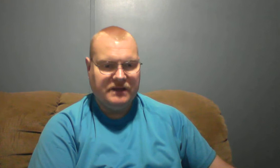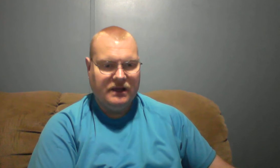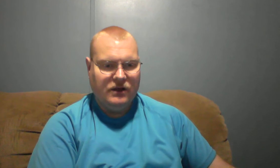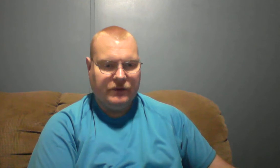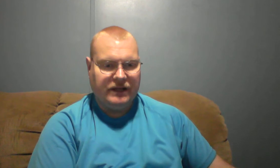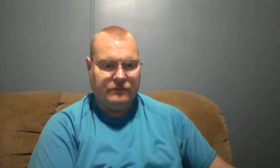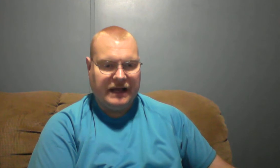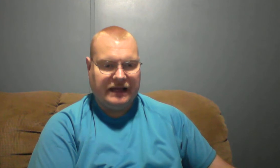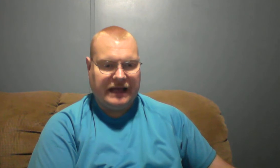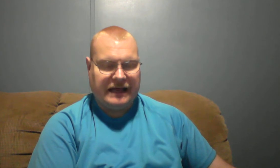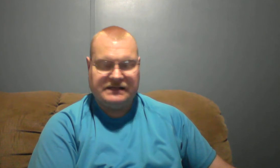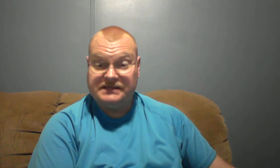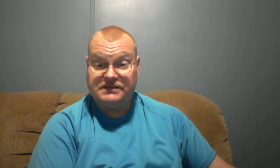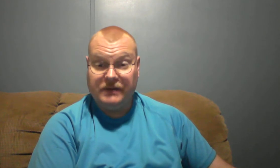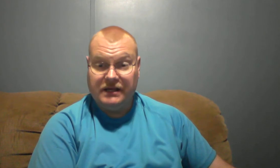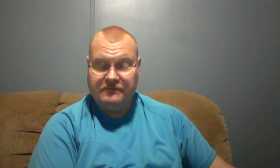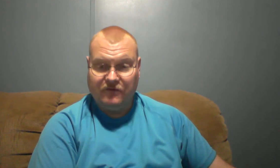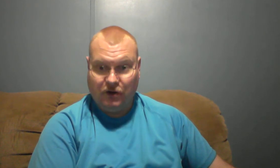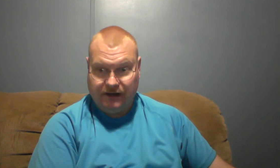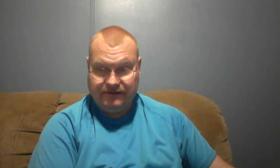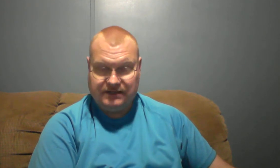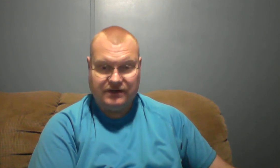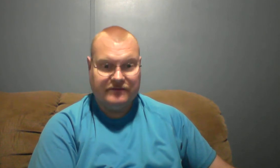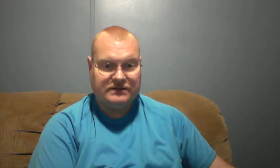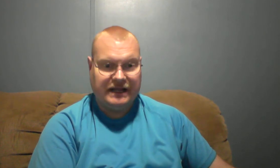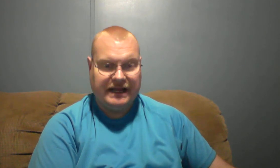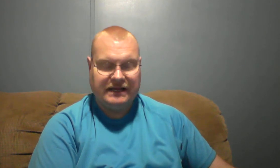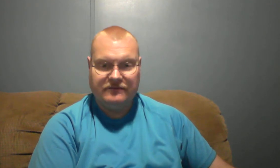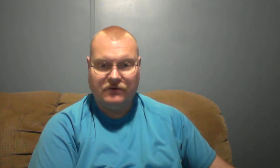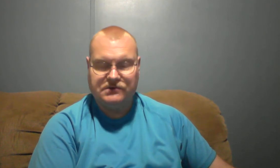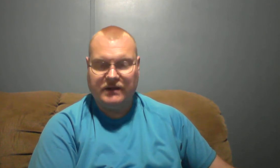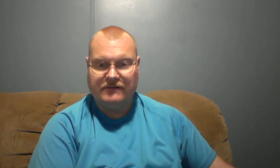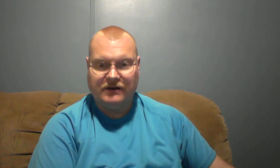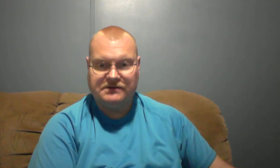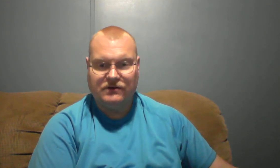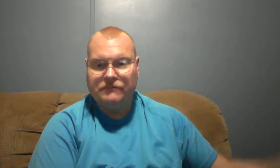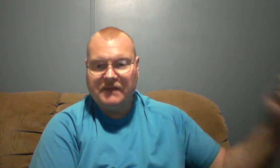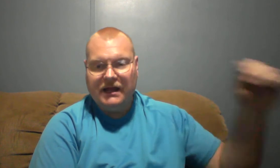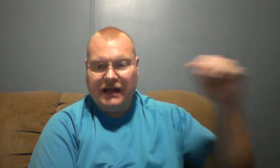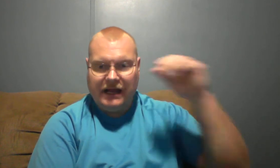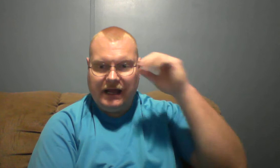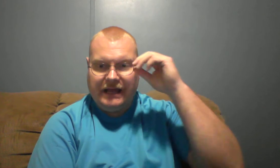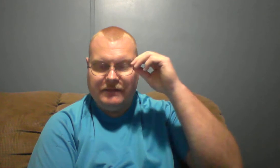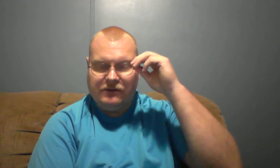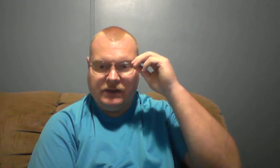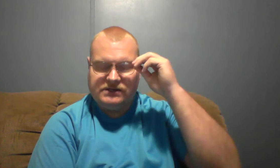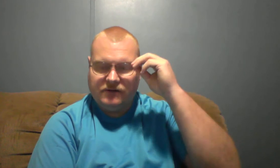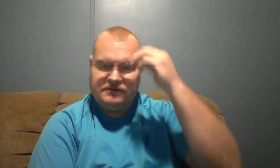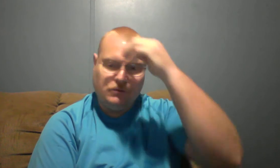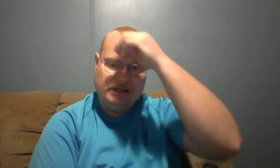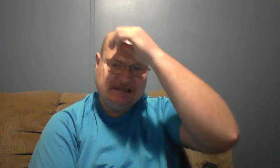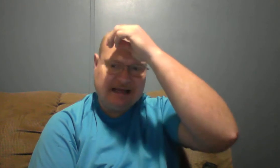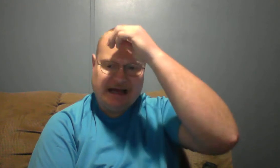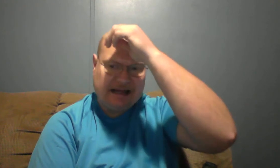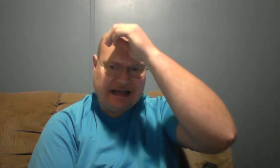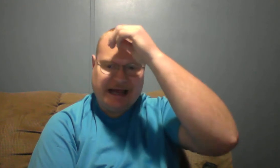We come back at 6pm for our evening service and of course we have also a midweek service Wednesday night at